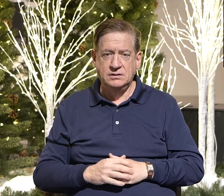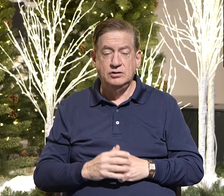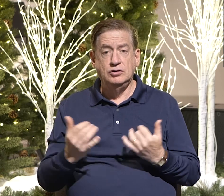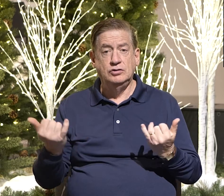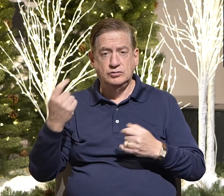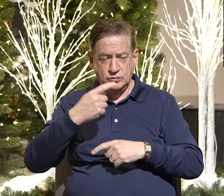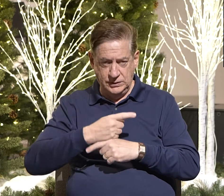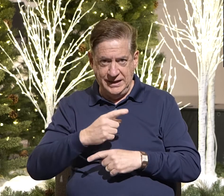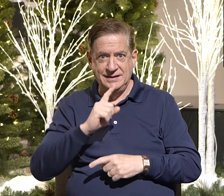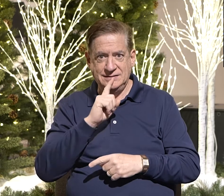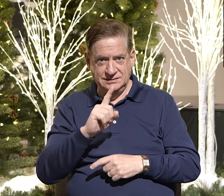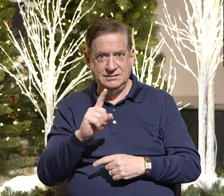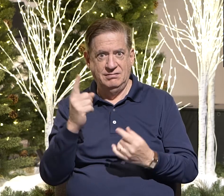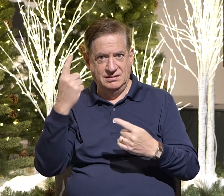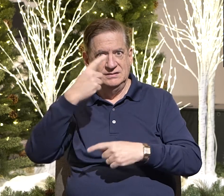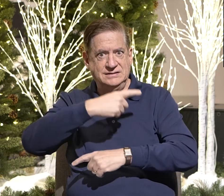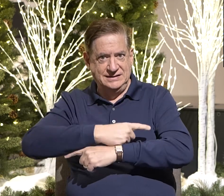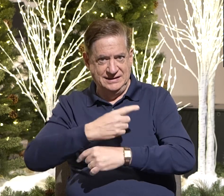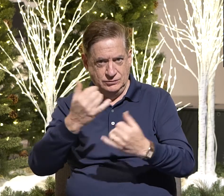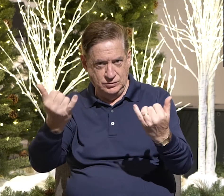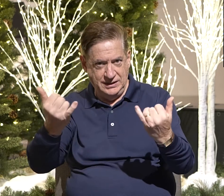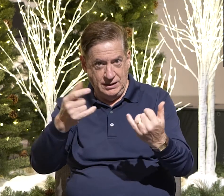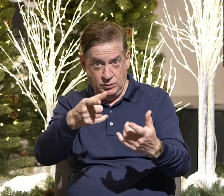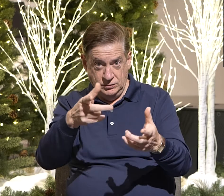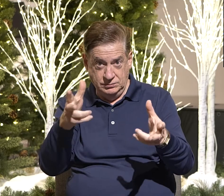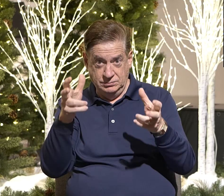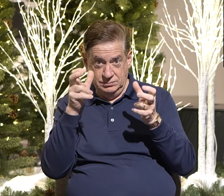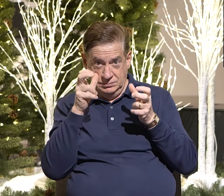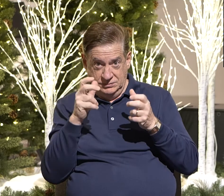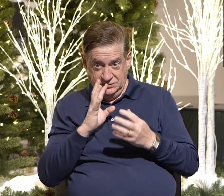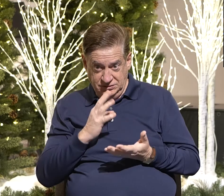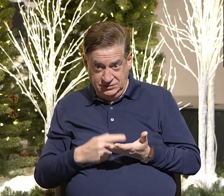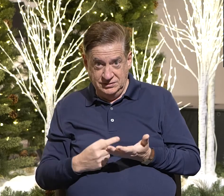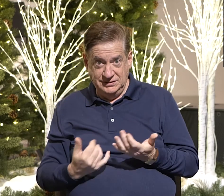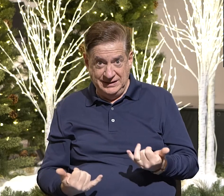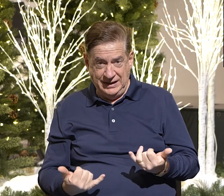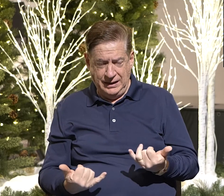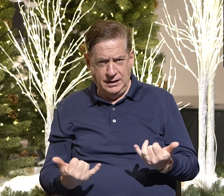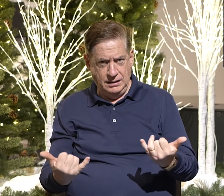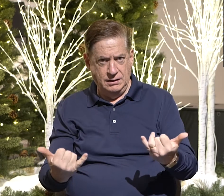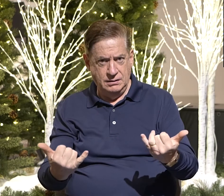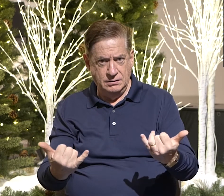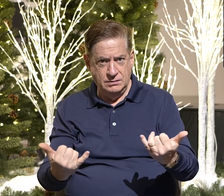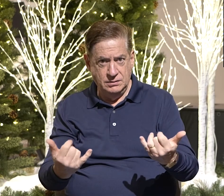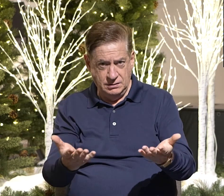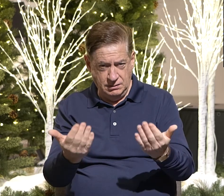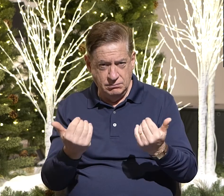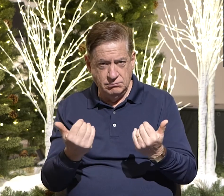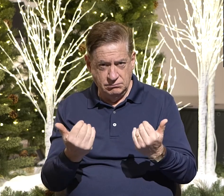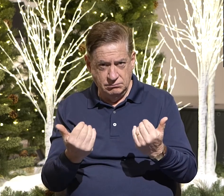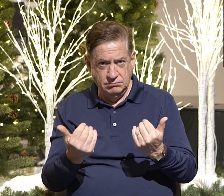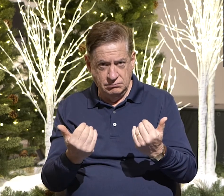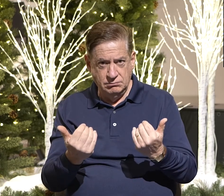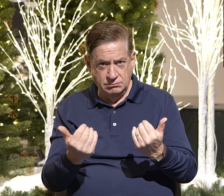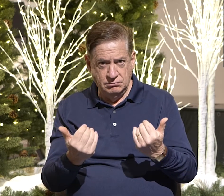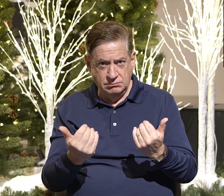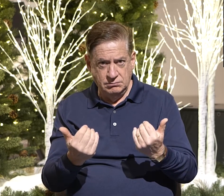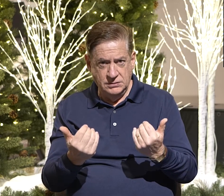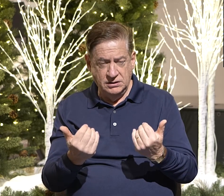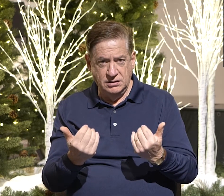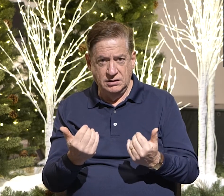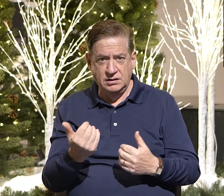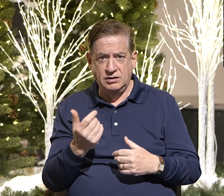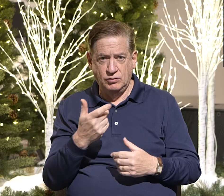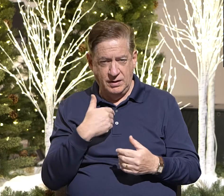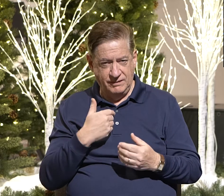Today is the day. The new year's coming. It's common. Common thing we do is we, during the new year